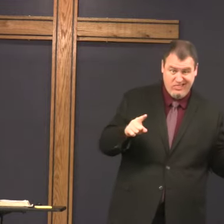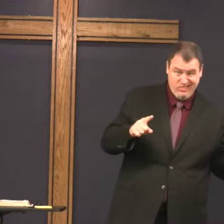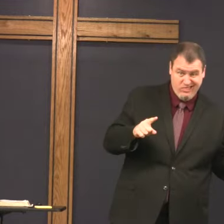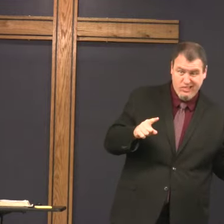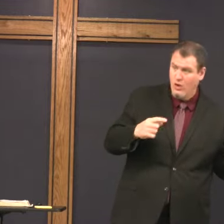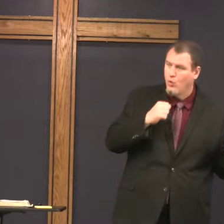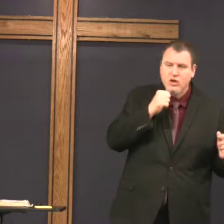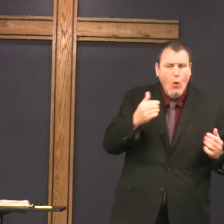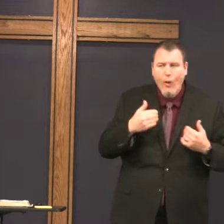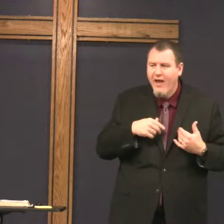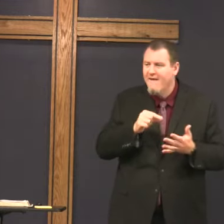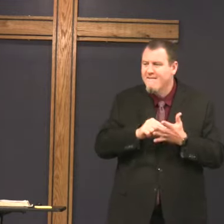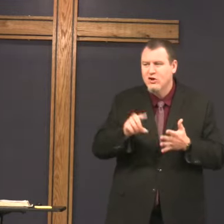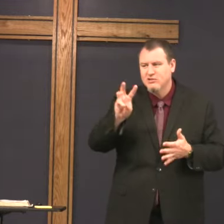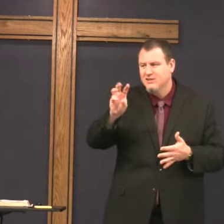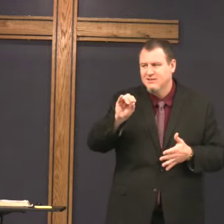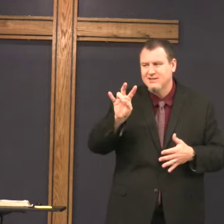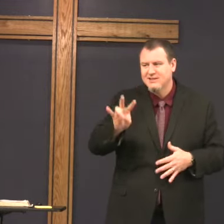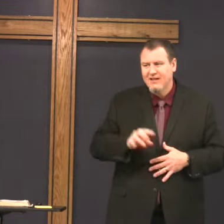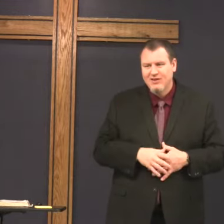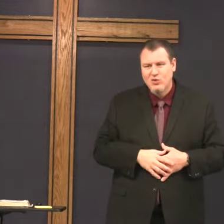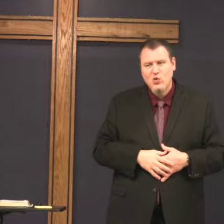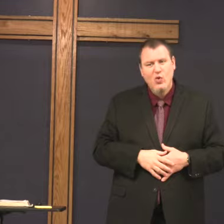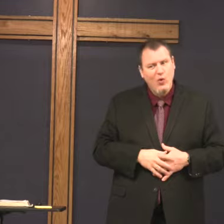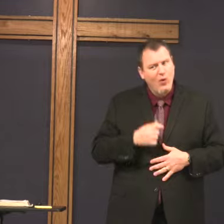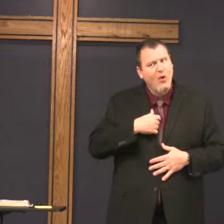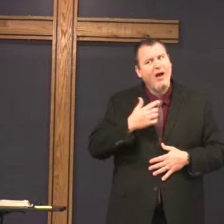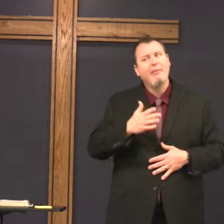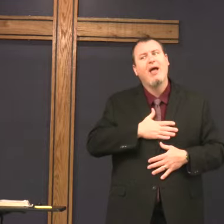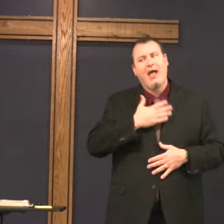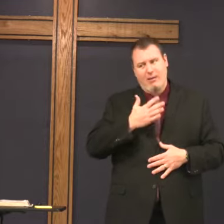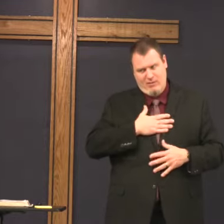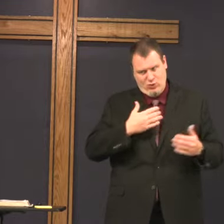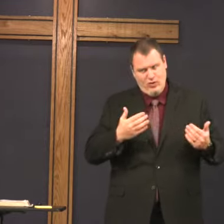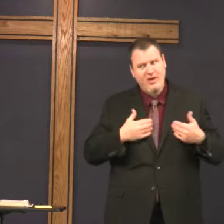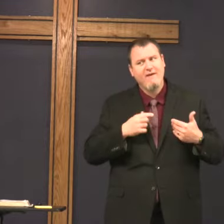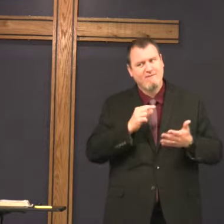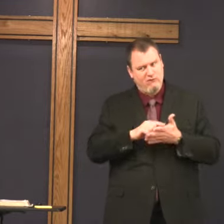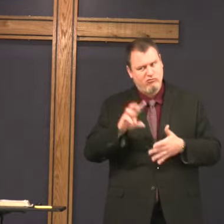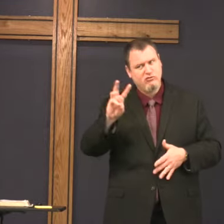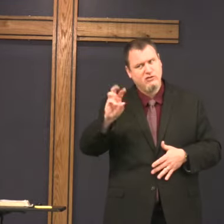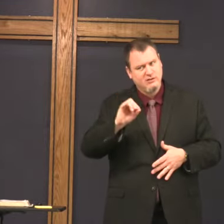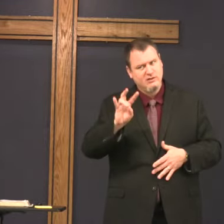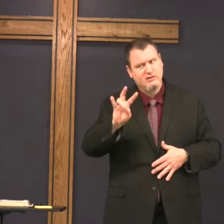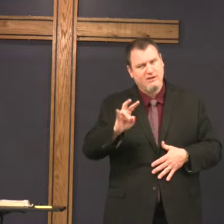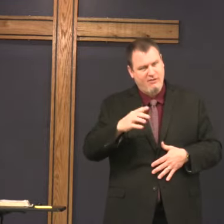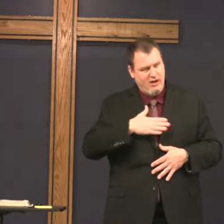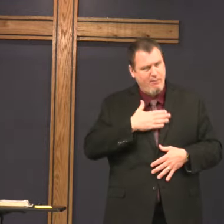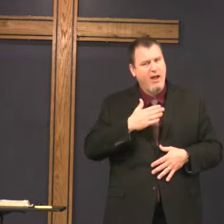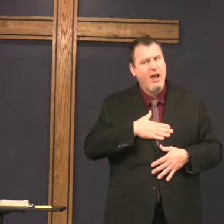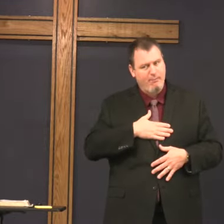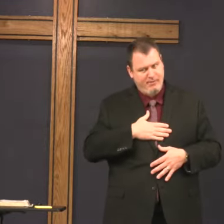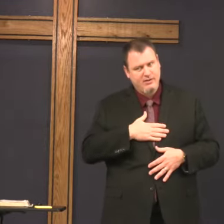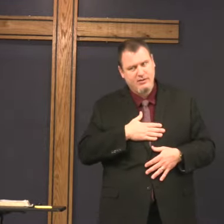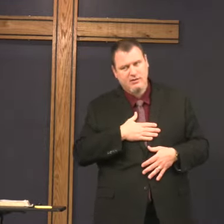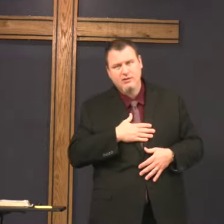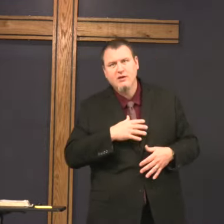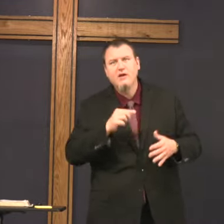ask, then you don't have verses six and seven, so I'm happy we